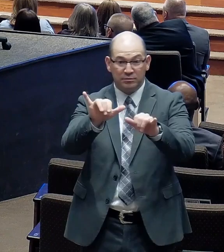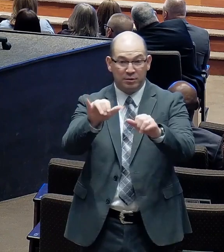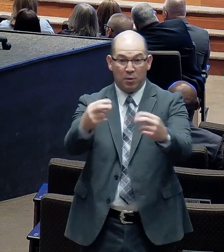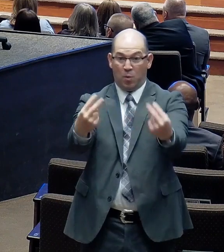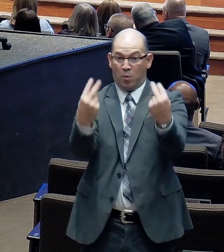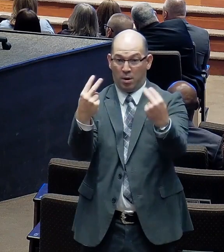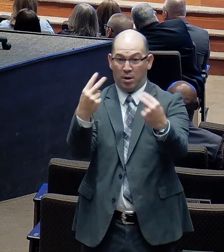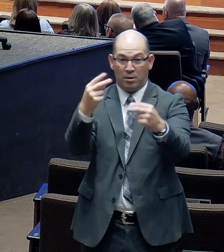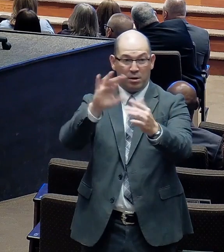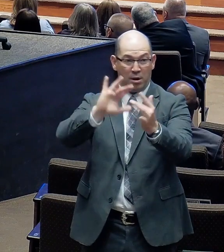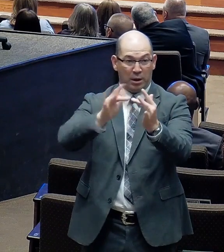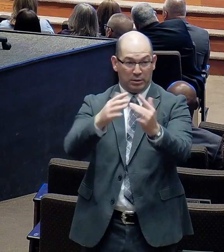If you're going to Walmart.